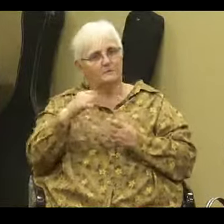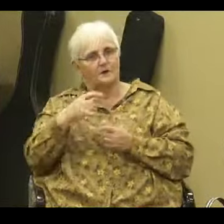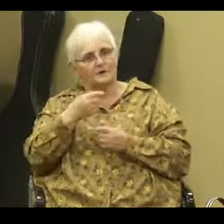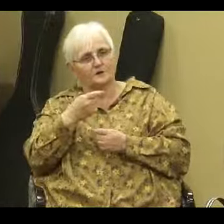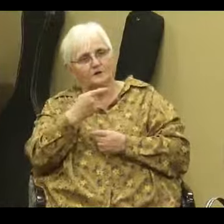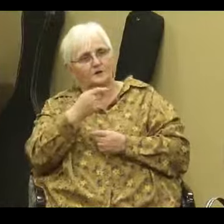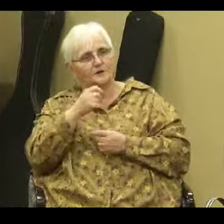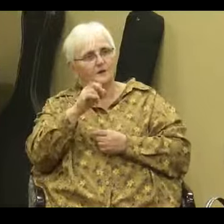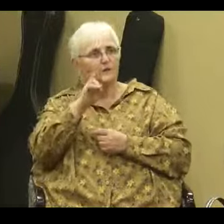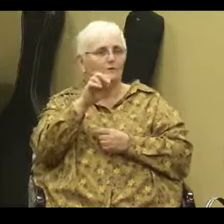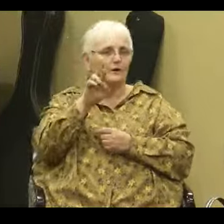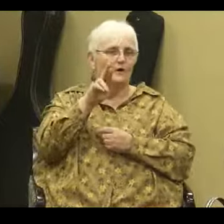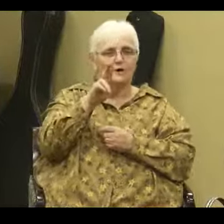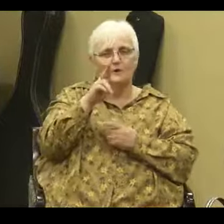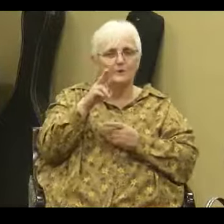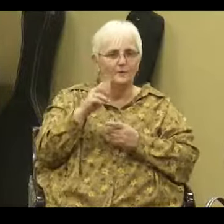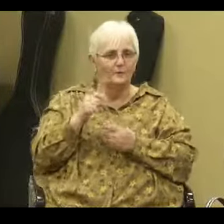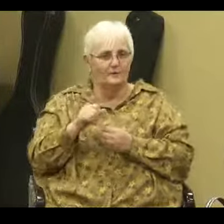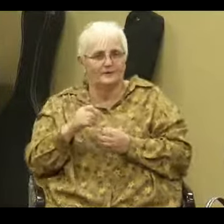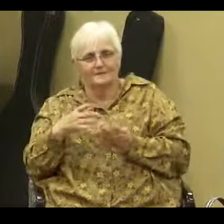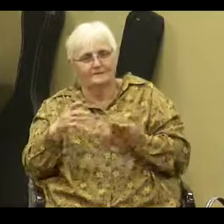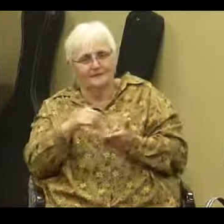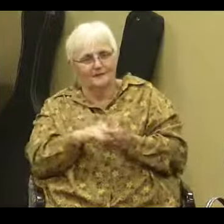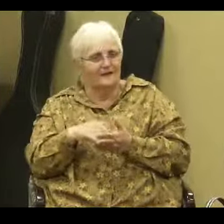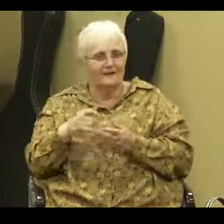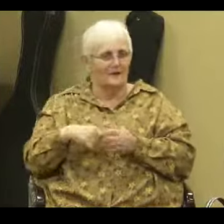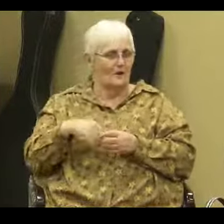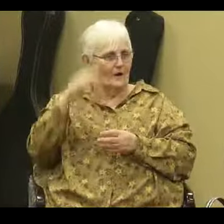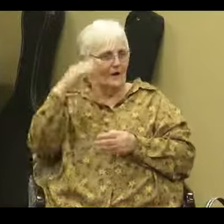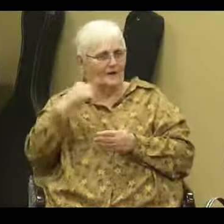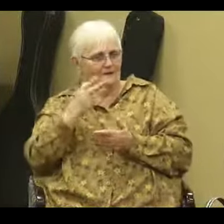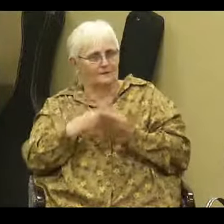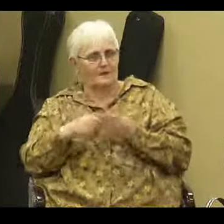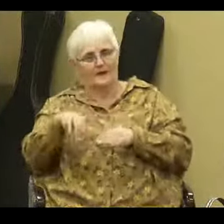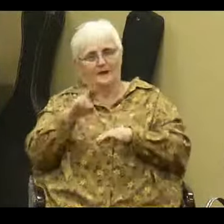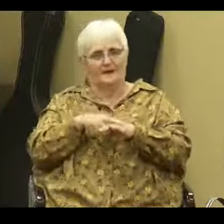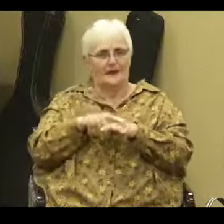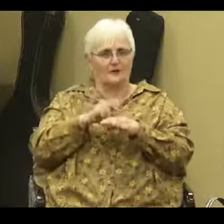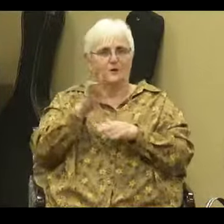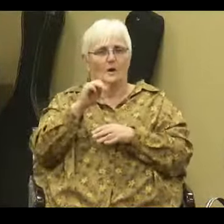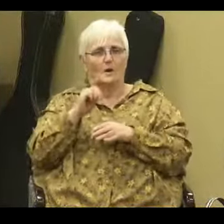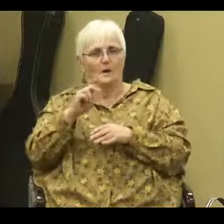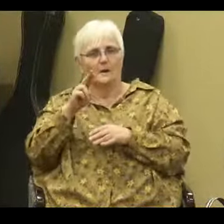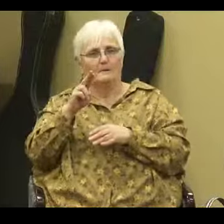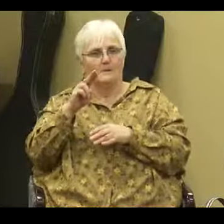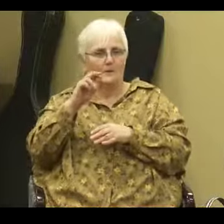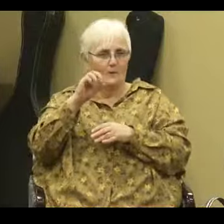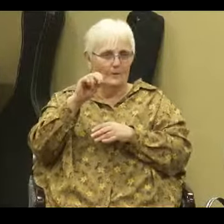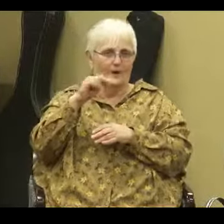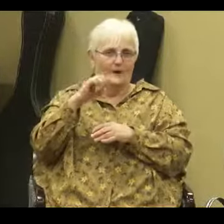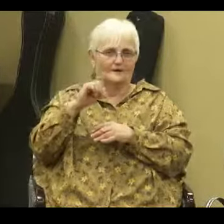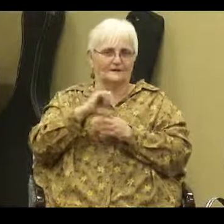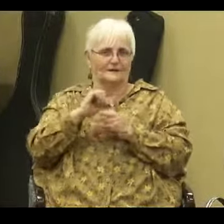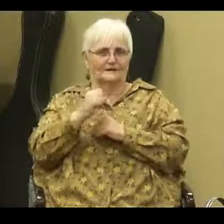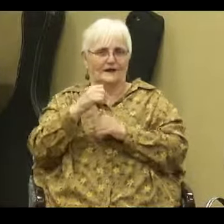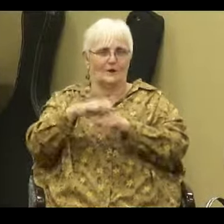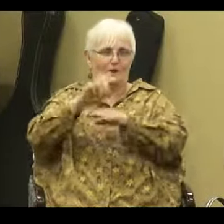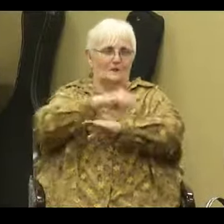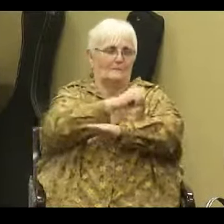you know some you know head of some kind of national monk society sitting up on the mountain you know none of